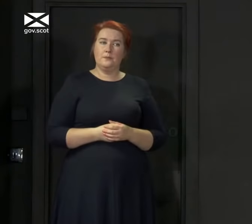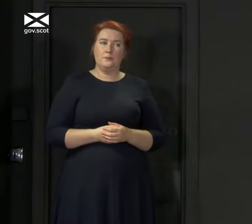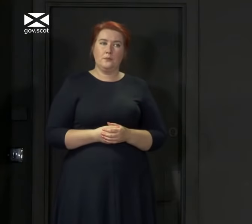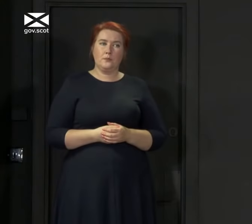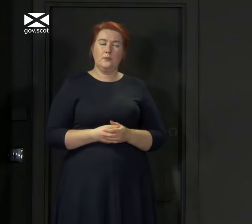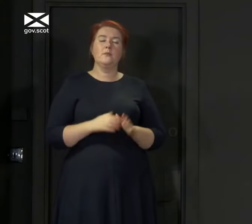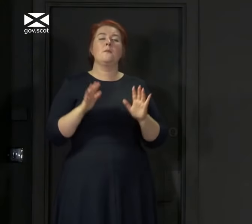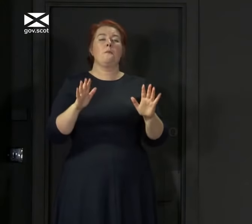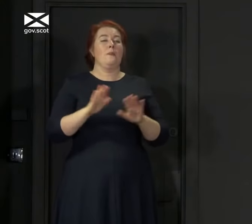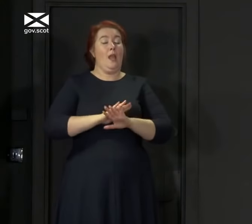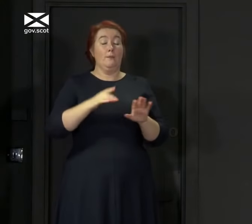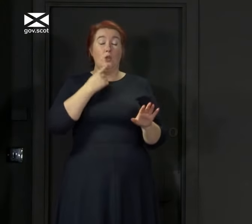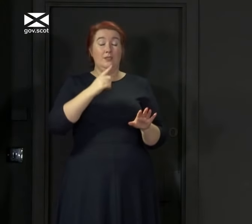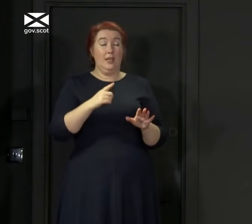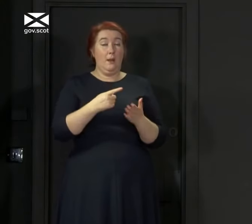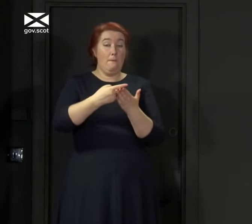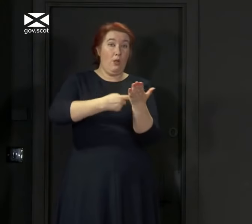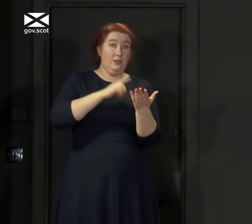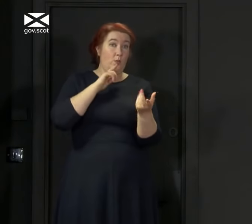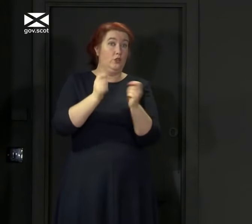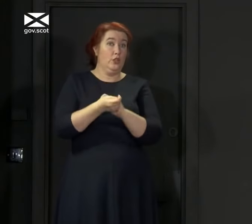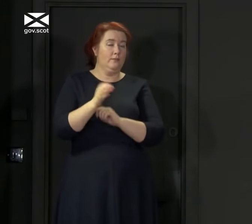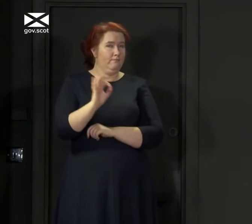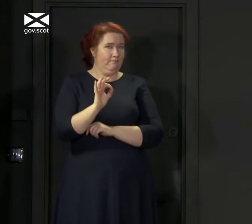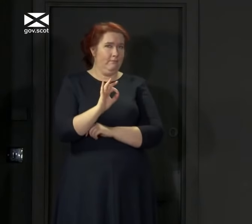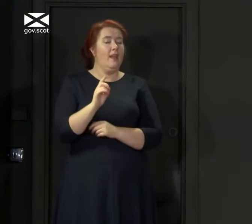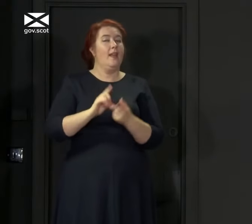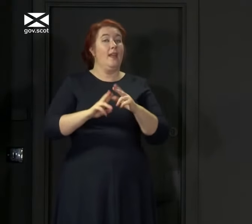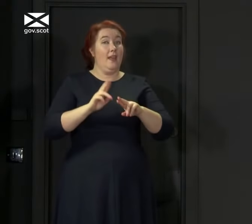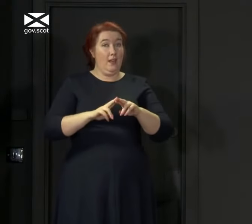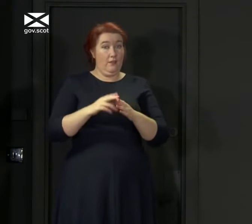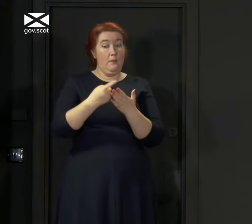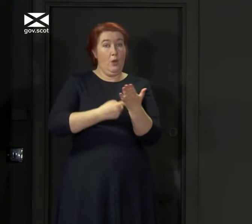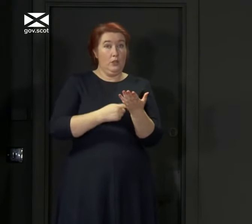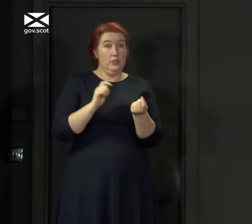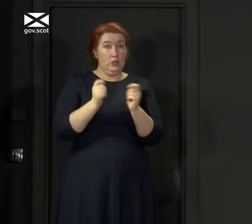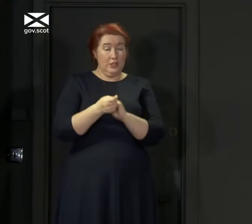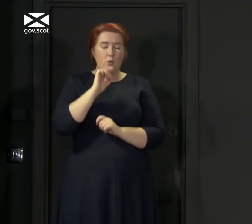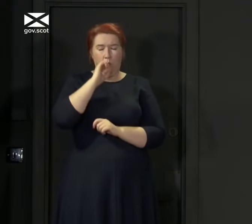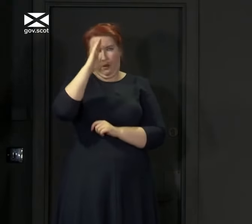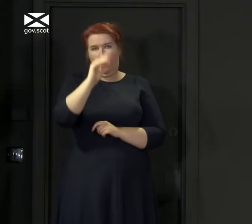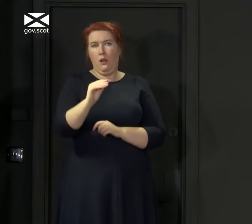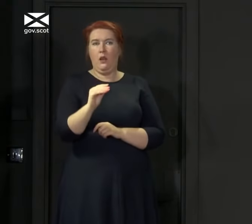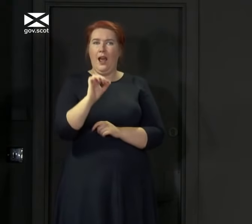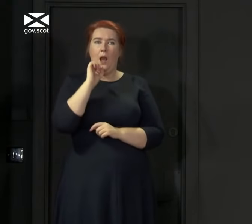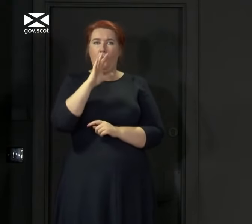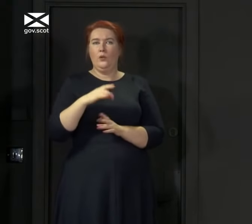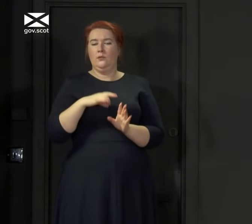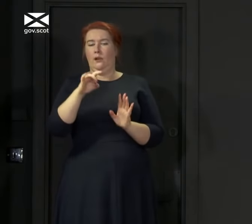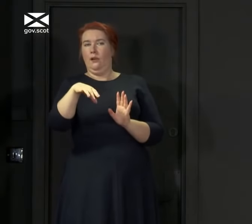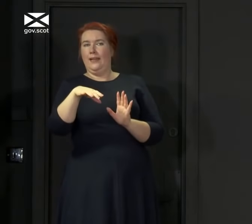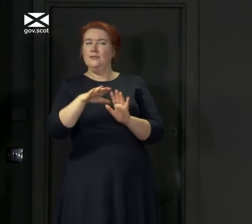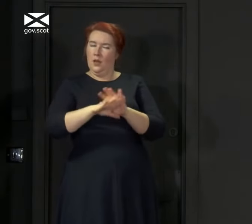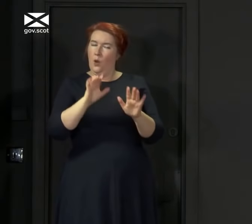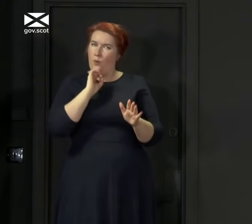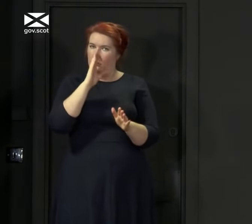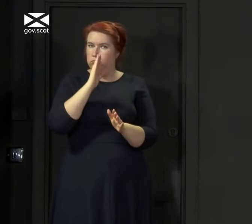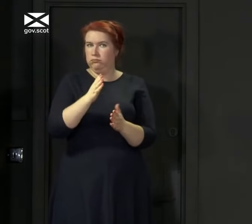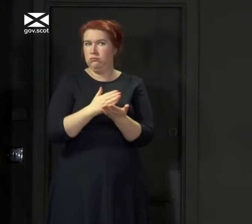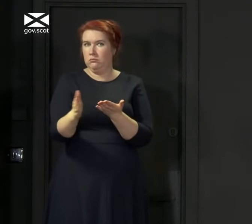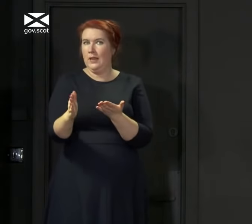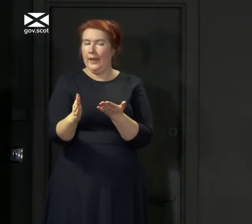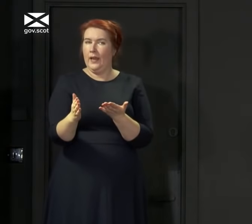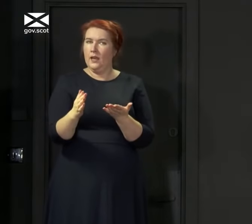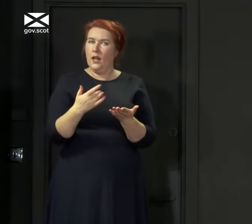signalling a change of policy today. If we're going to change policy at any stage, I will say that directly. I won't hint at it. I think it's really important that my